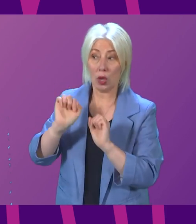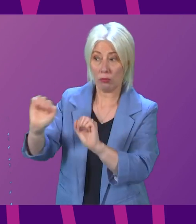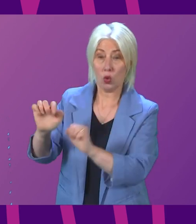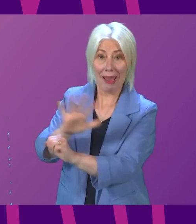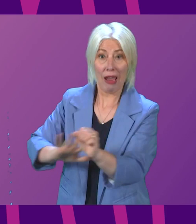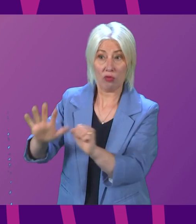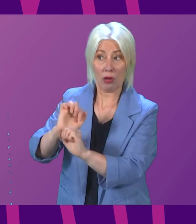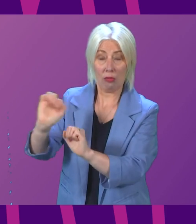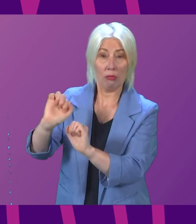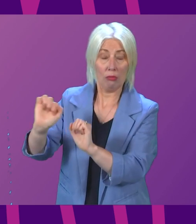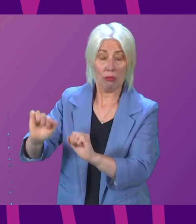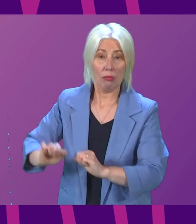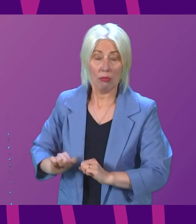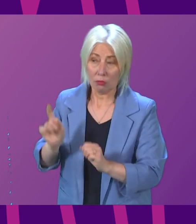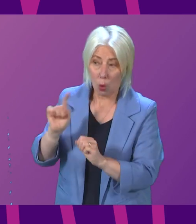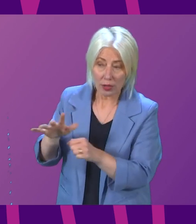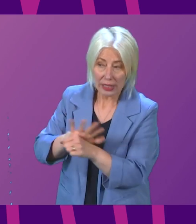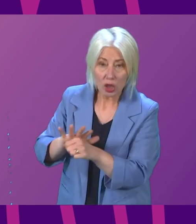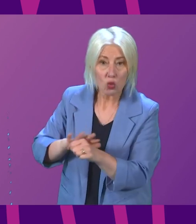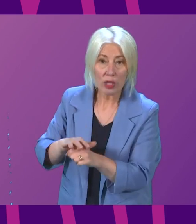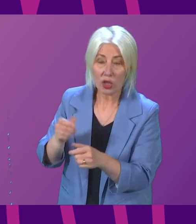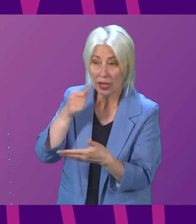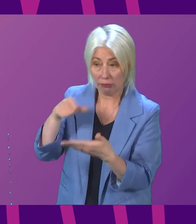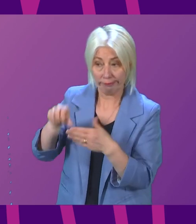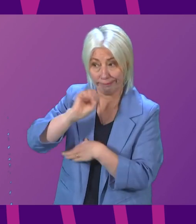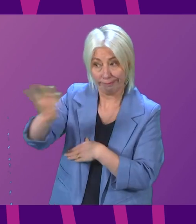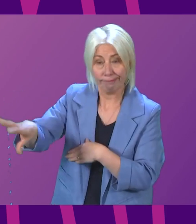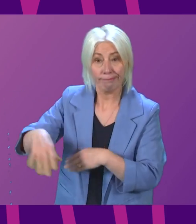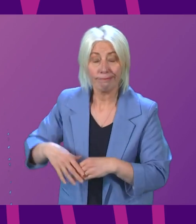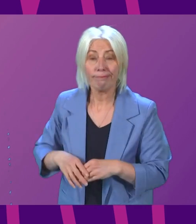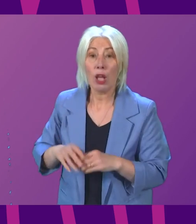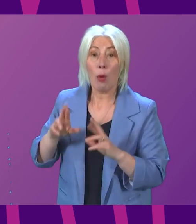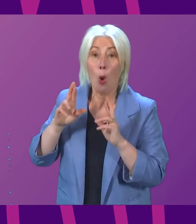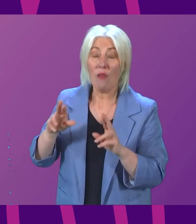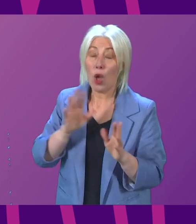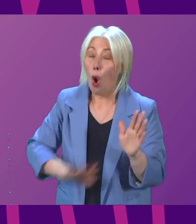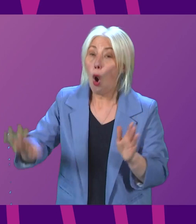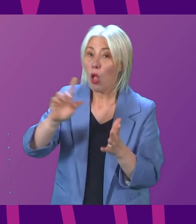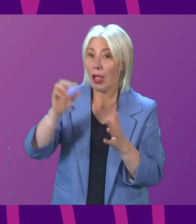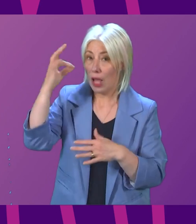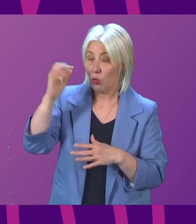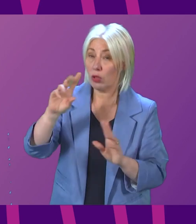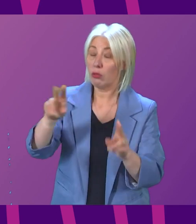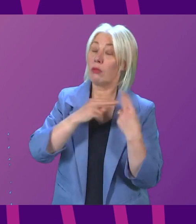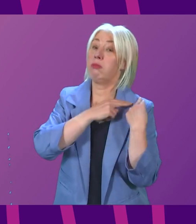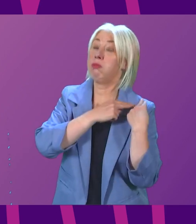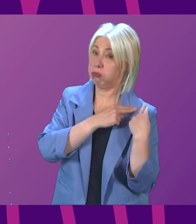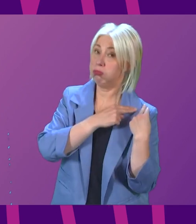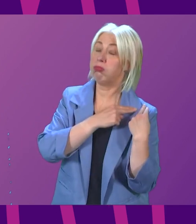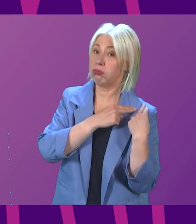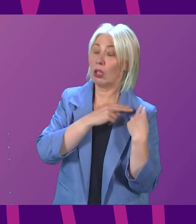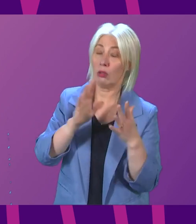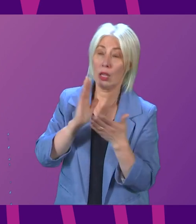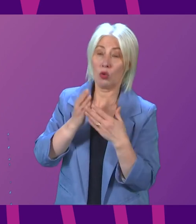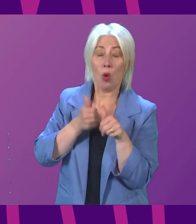region that the member represents and write to him in greater detail. But I hope all local authorities take the responsibility to